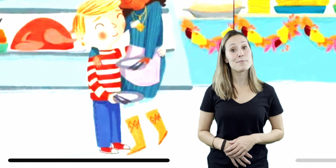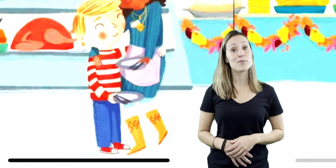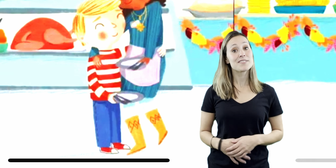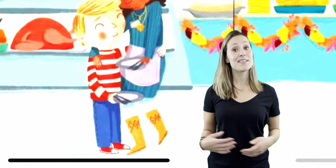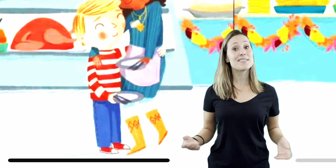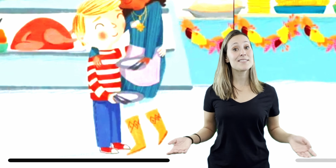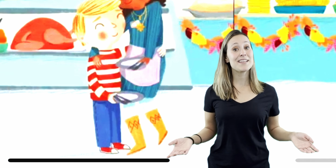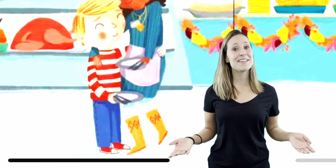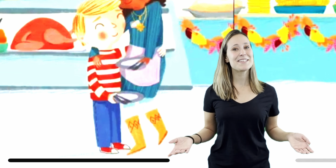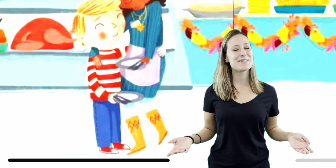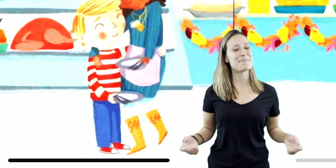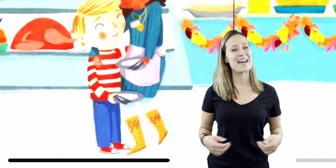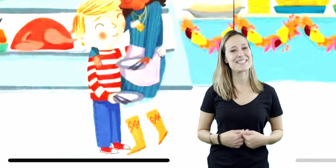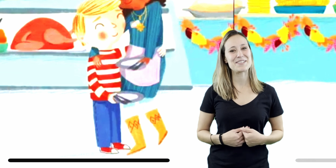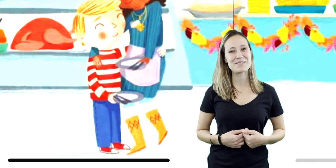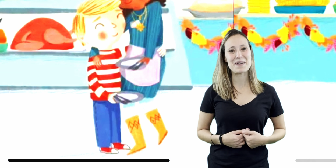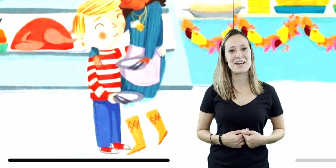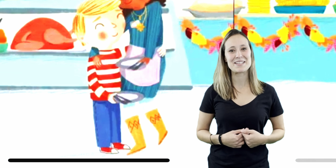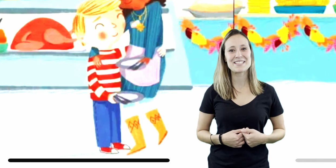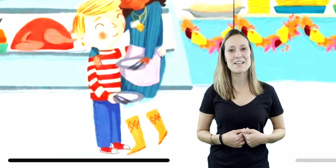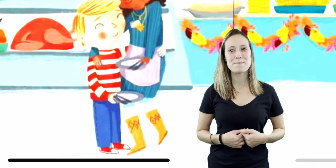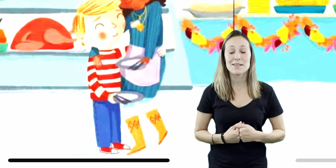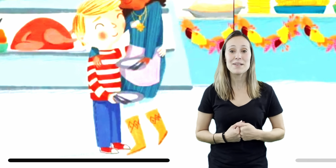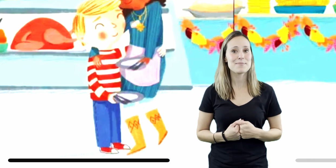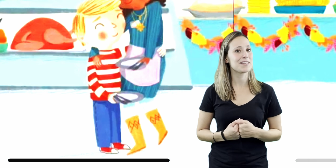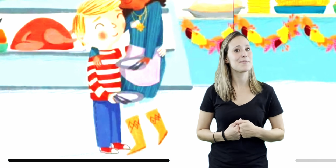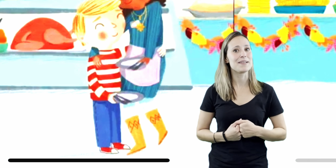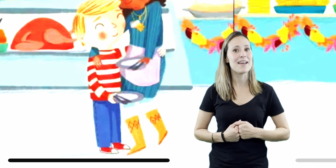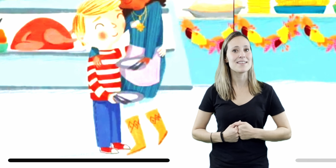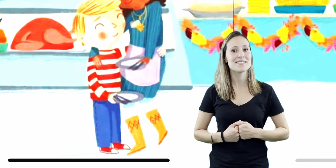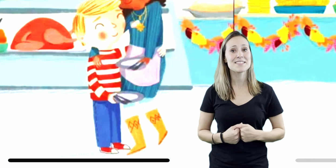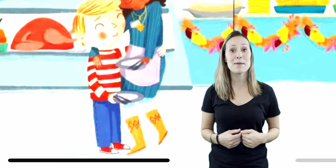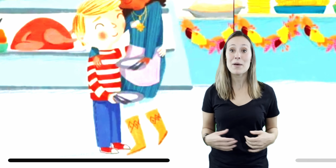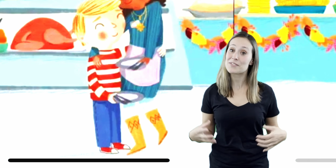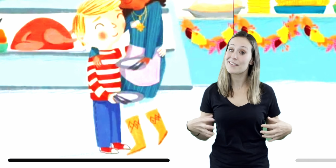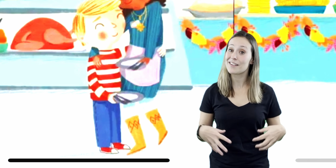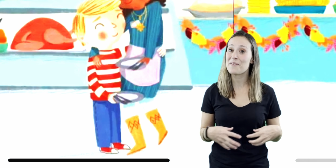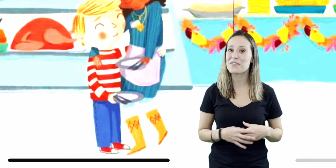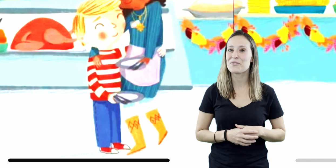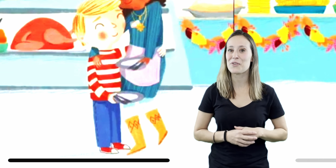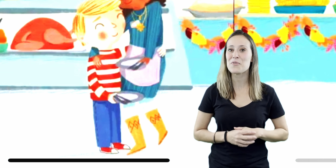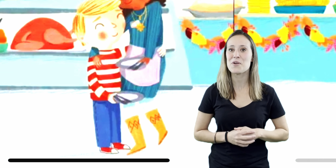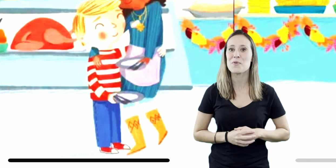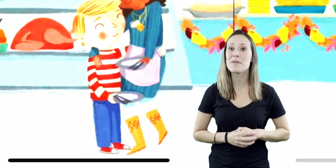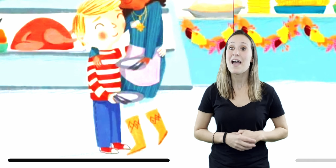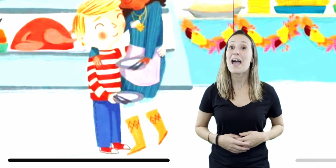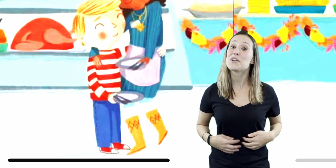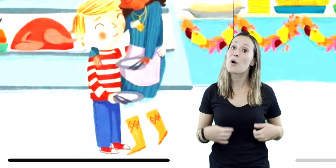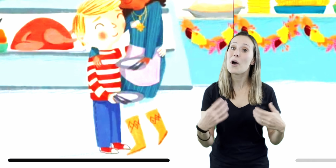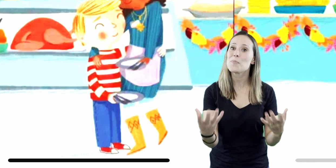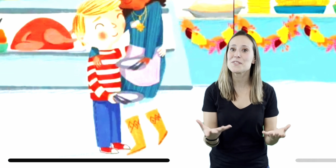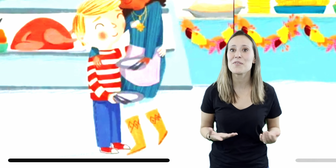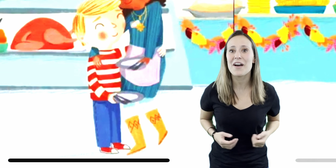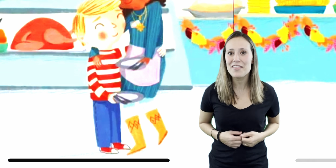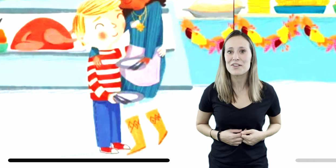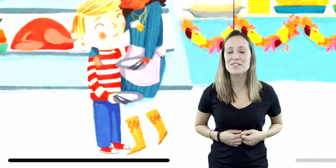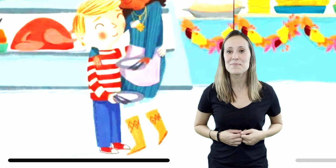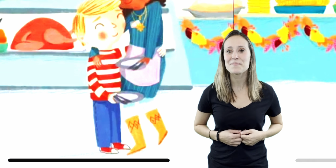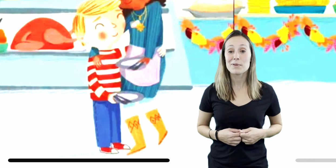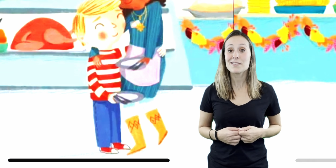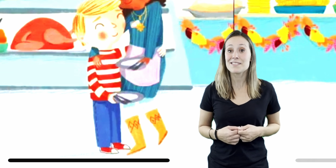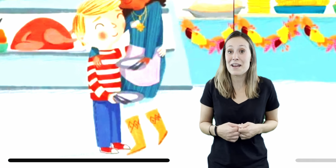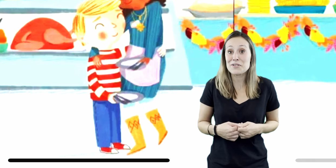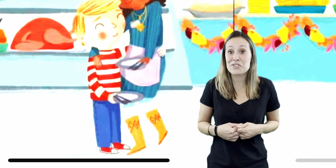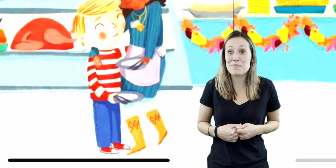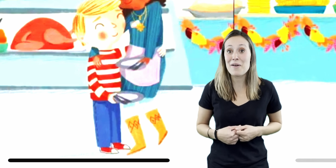I move seat to seat to pass out some hugs. Sometimes it can be nice to step outside the comfort of your own home and go help serve others.